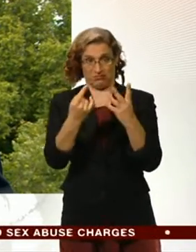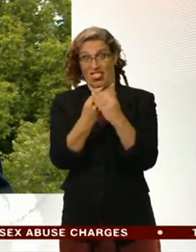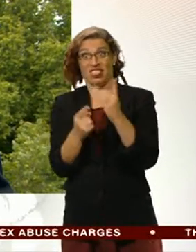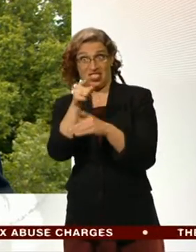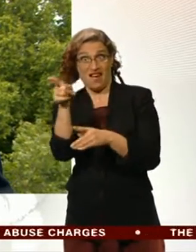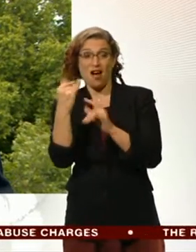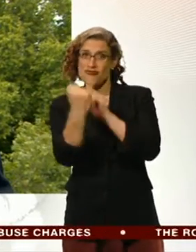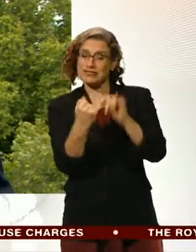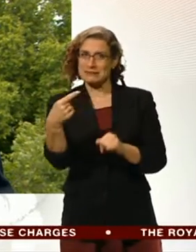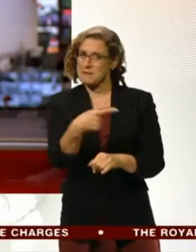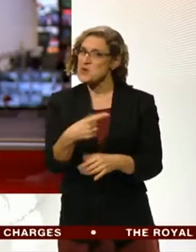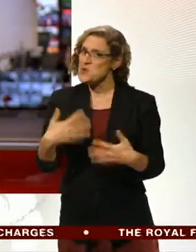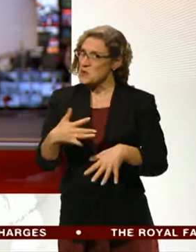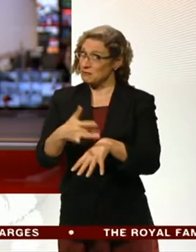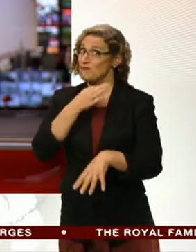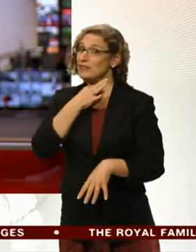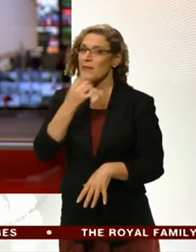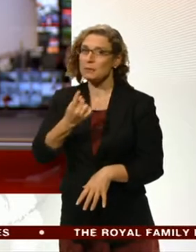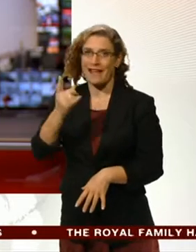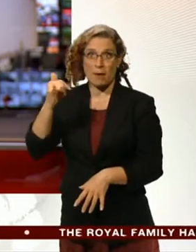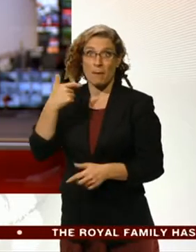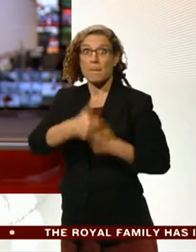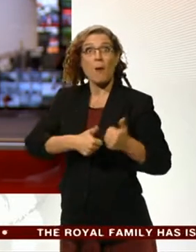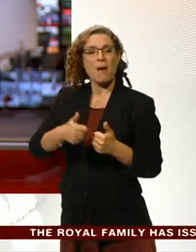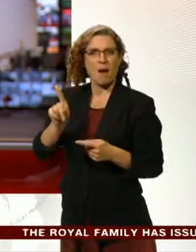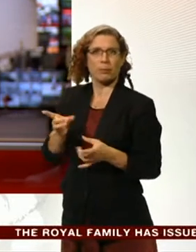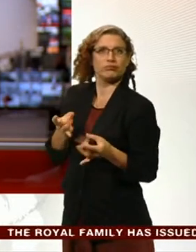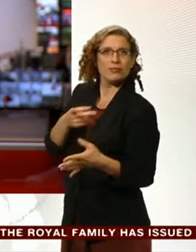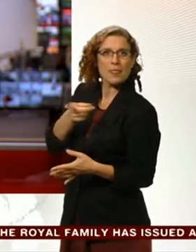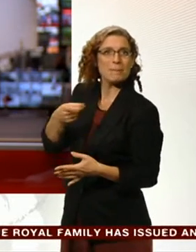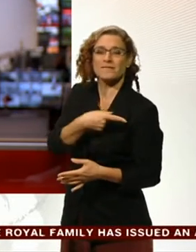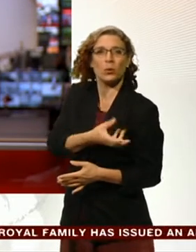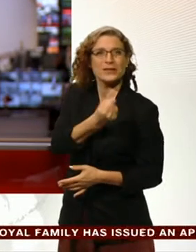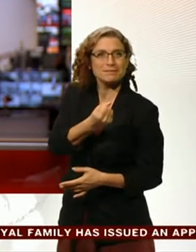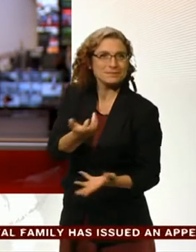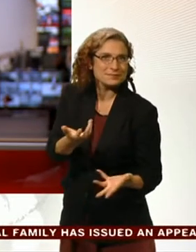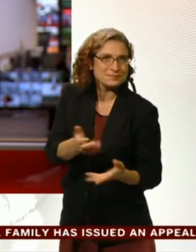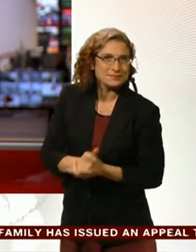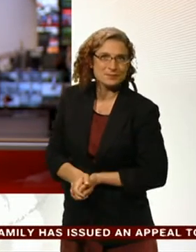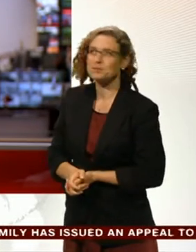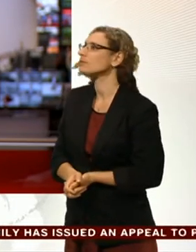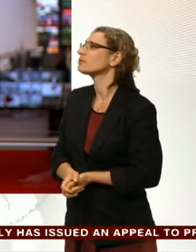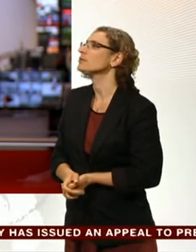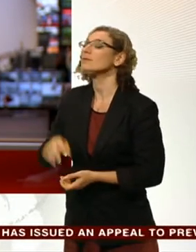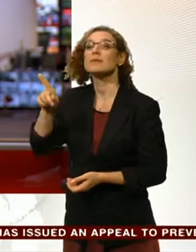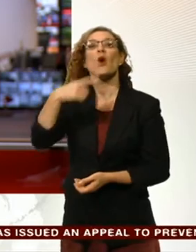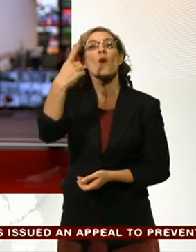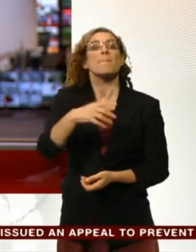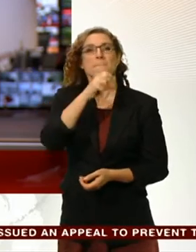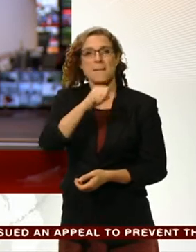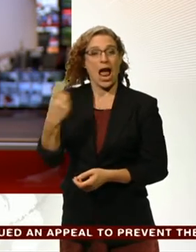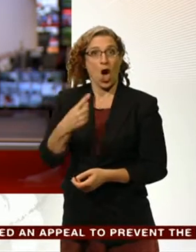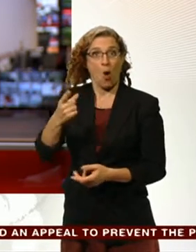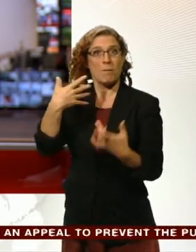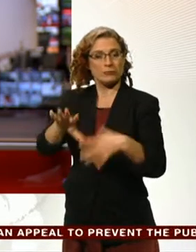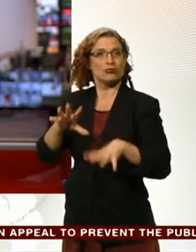Thank you very much. Ross Hawkins there. A trader accused of contributing to the stock market flash crash in 2010 will be released